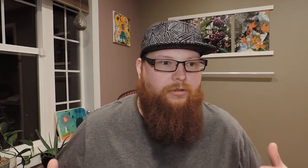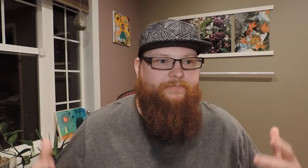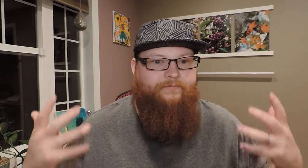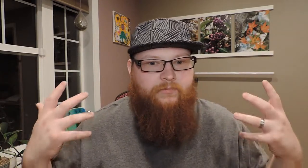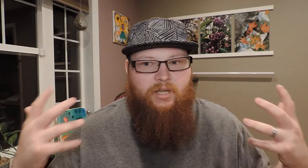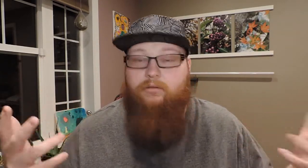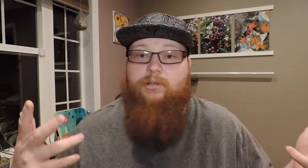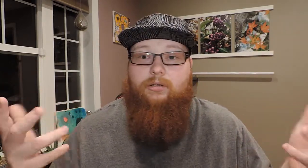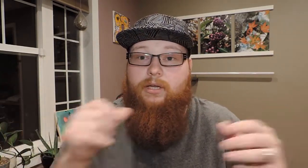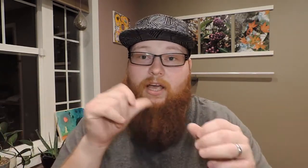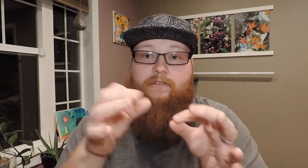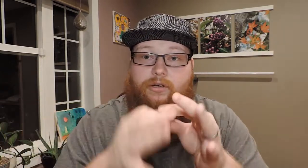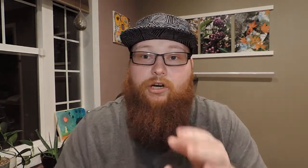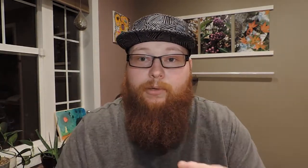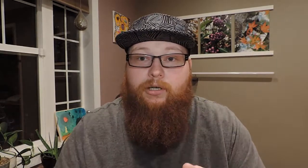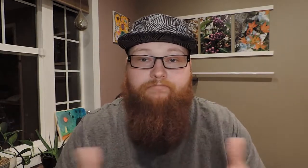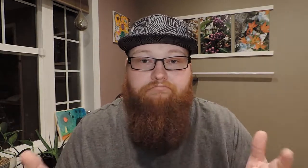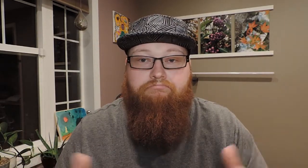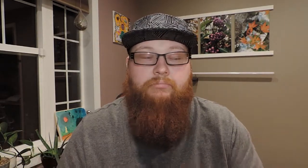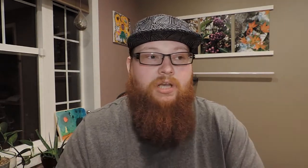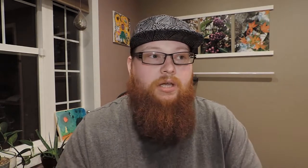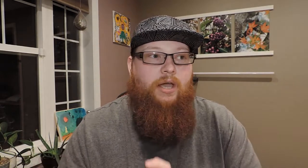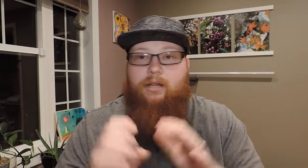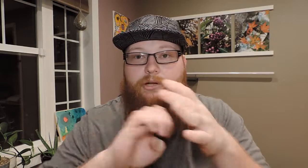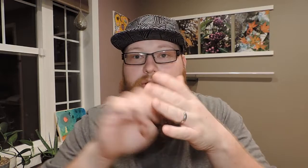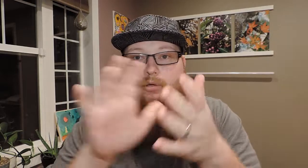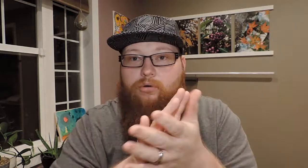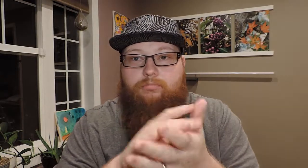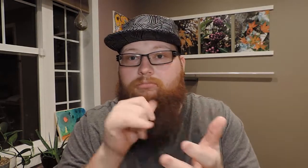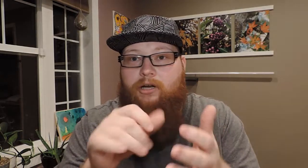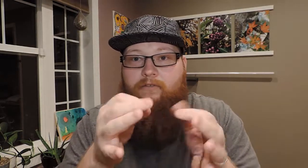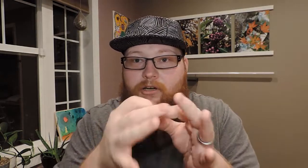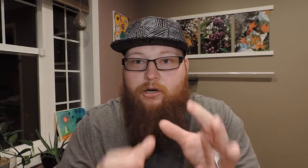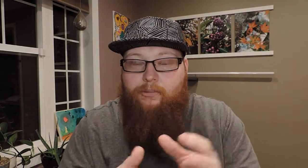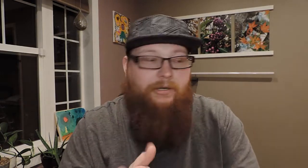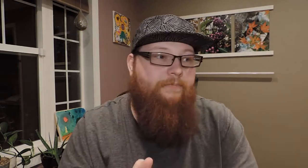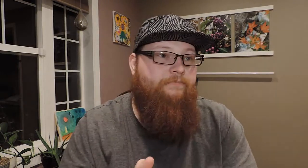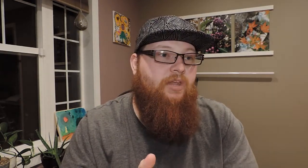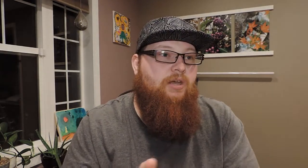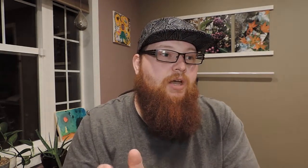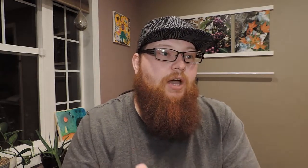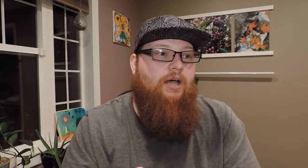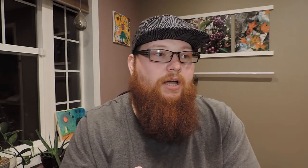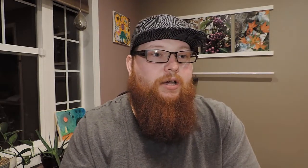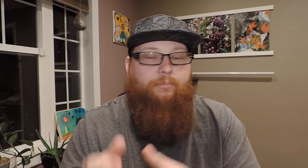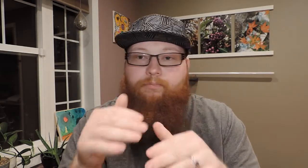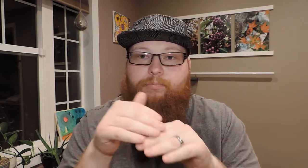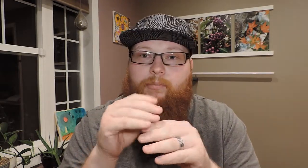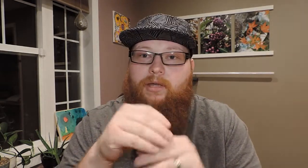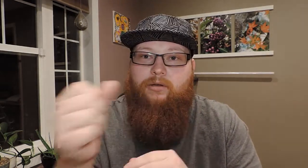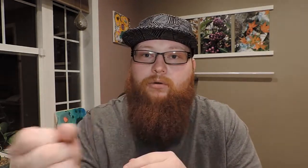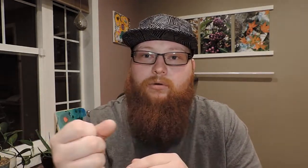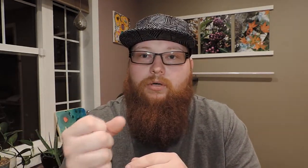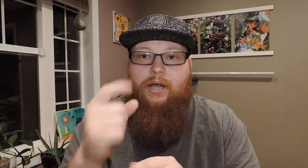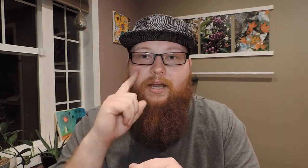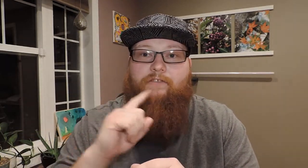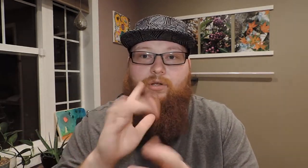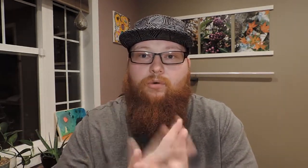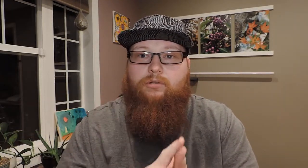you know, still didn't have an interpreter. Elementary school, didn't have an interpreter. Uh, put me into a deaf school.